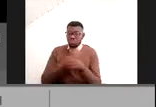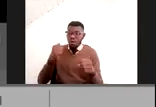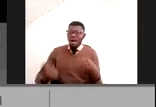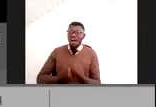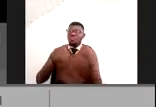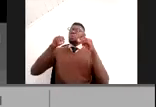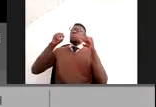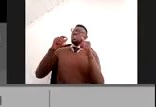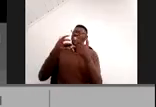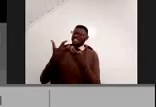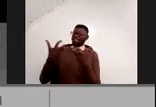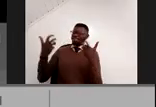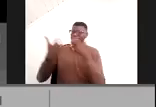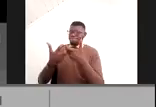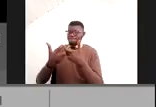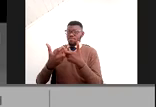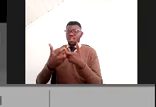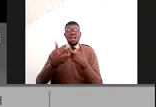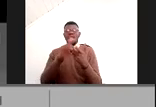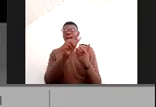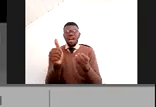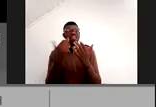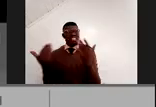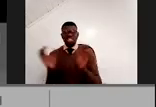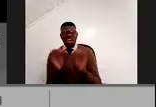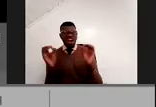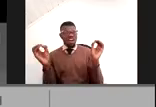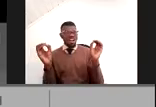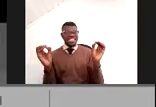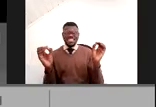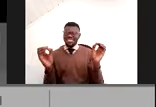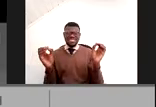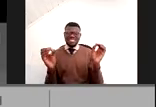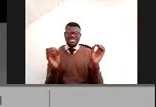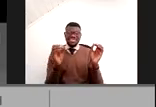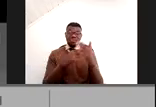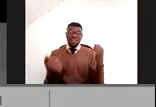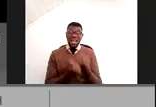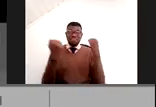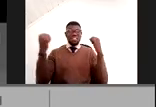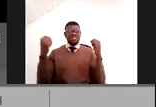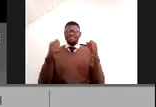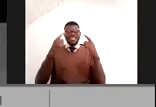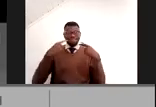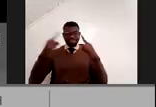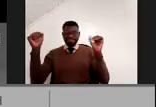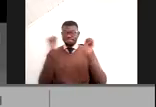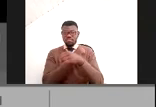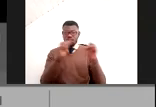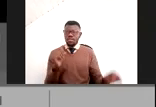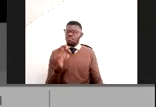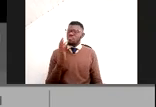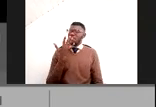comparison to the other product, I don't say the competing product, because for me flowers are not competing flowers.